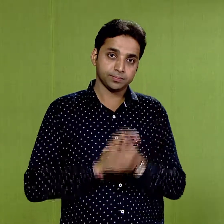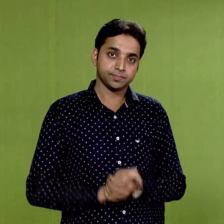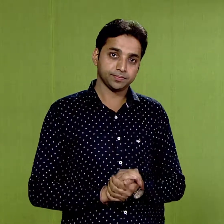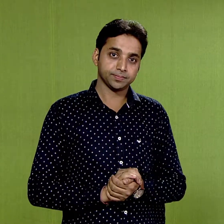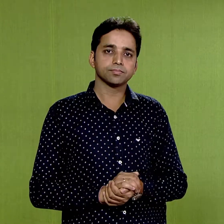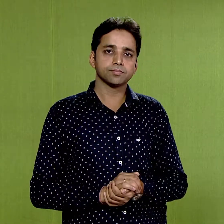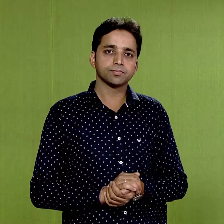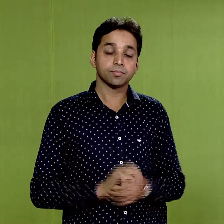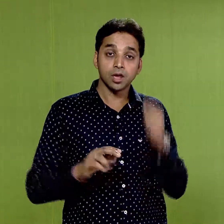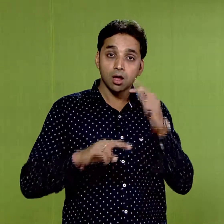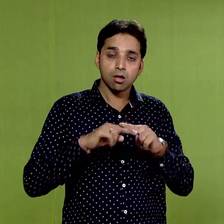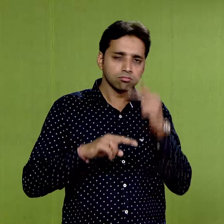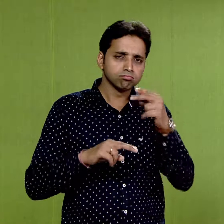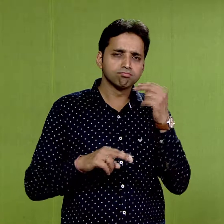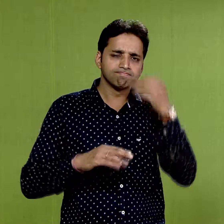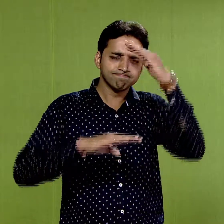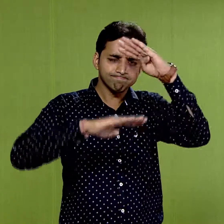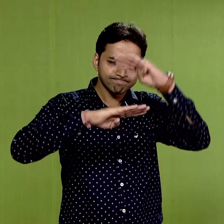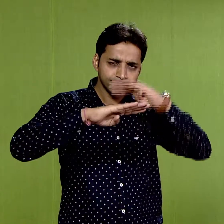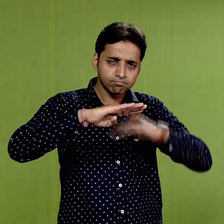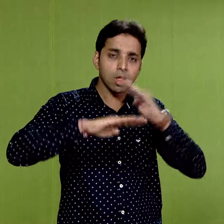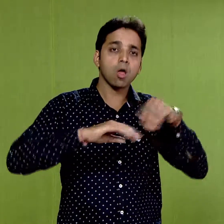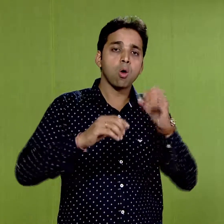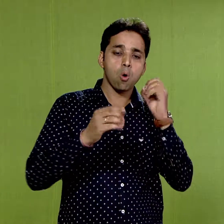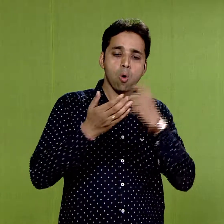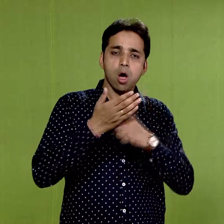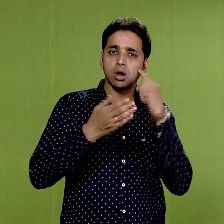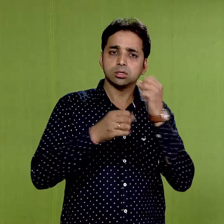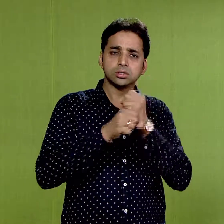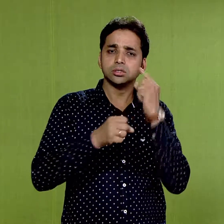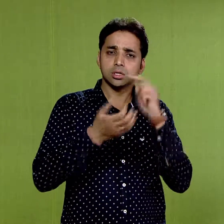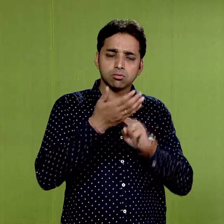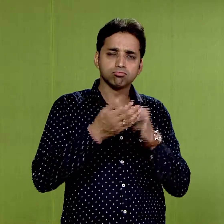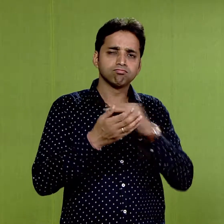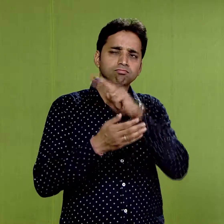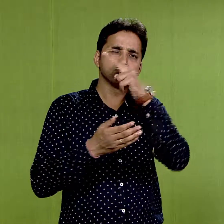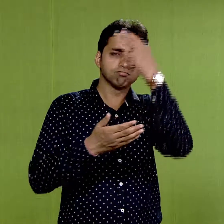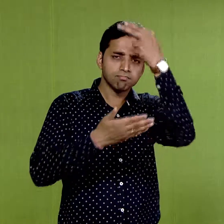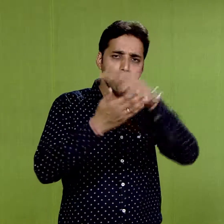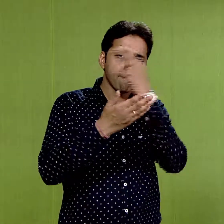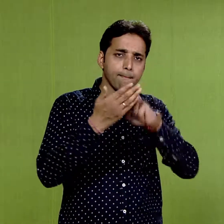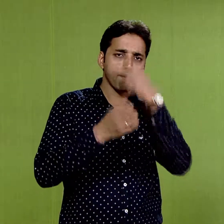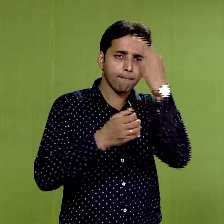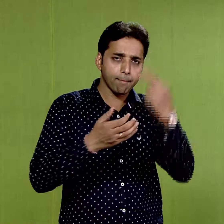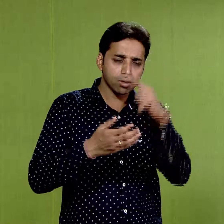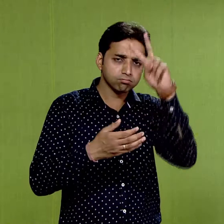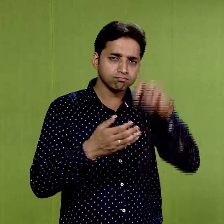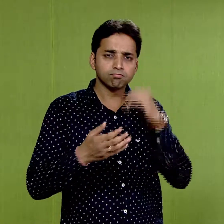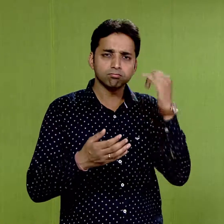If we trace the origins of these paintings and artworks,